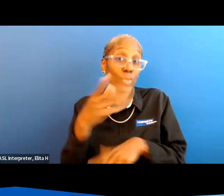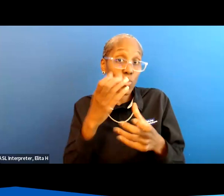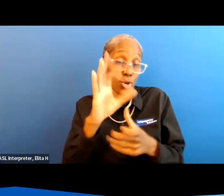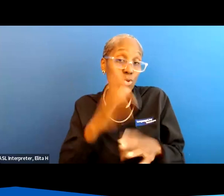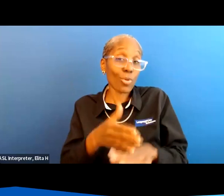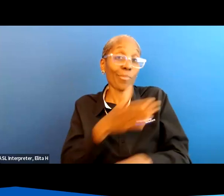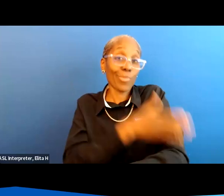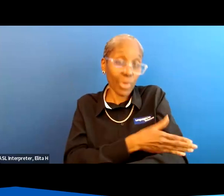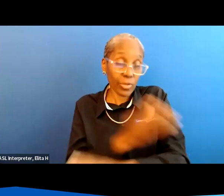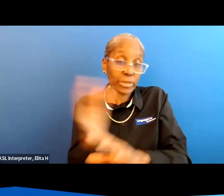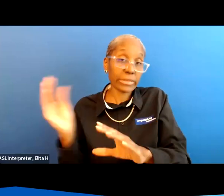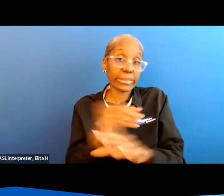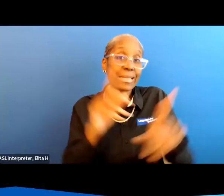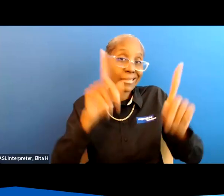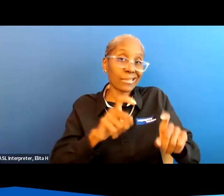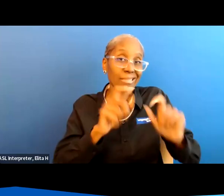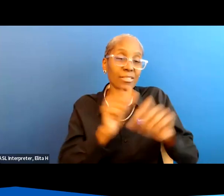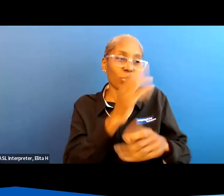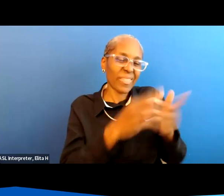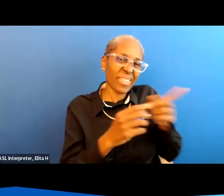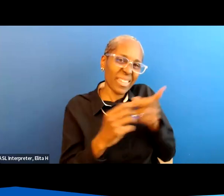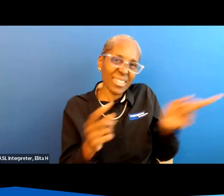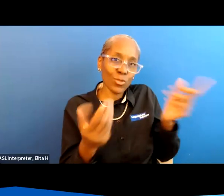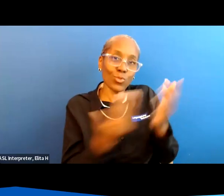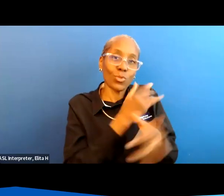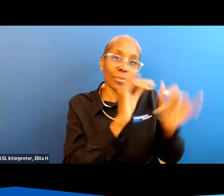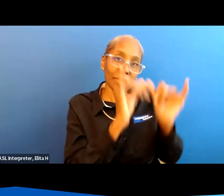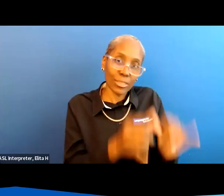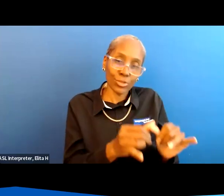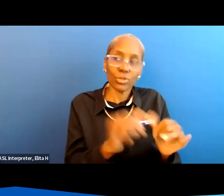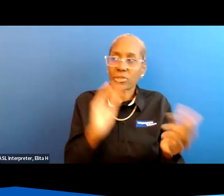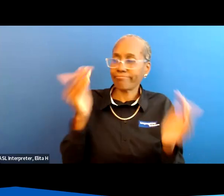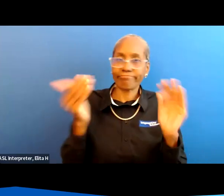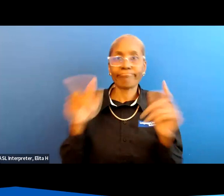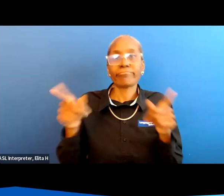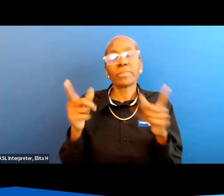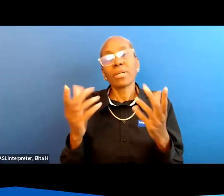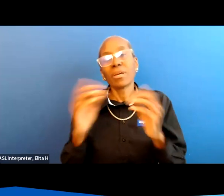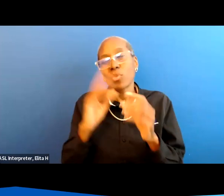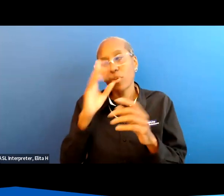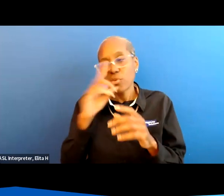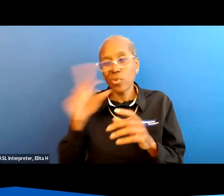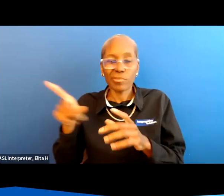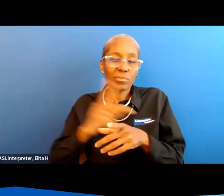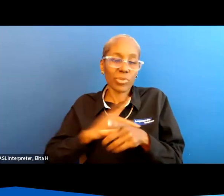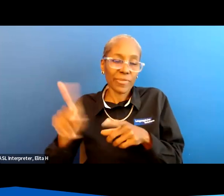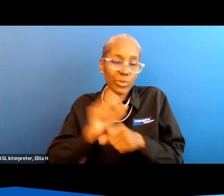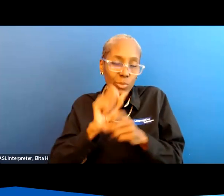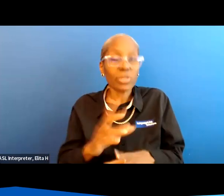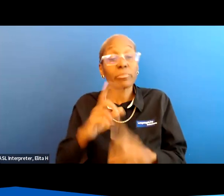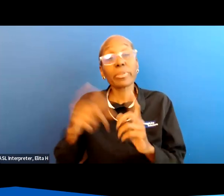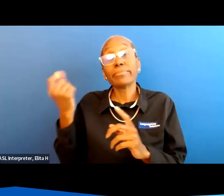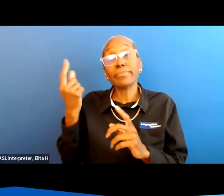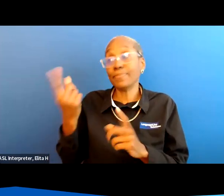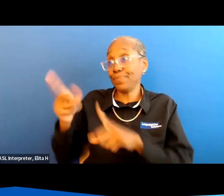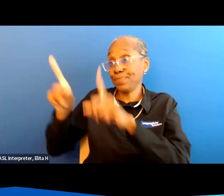progress uh tested with some of these different measures and how they're used so that's really more for professionals but if you're having one of those